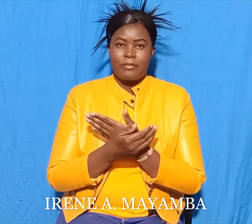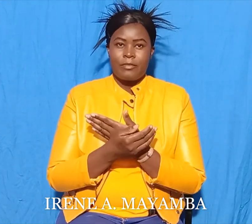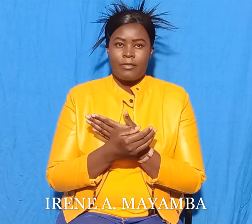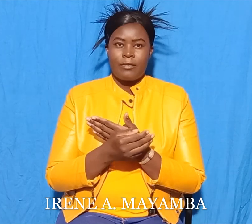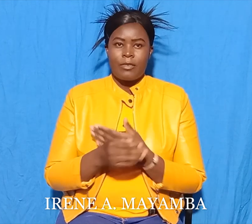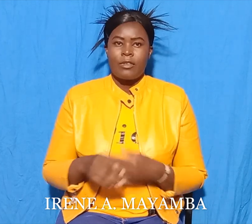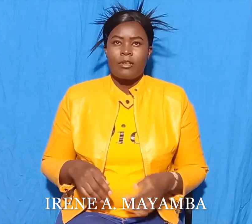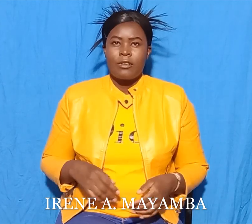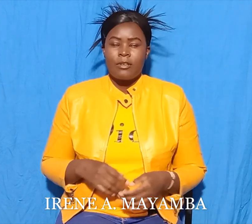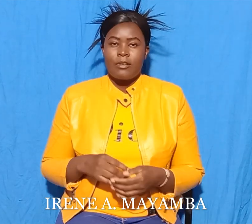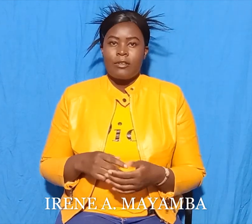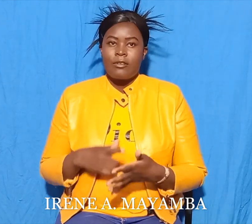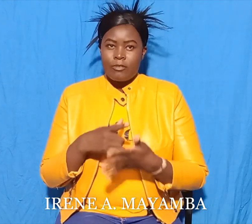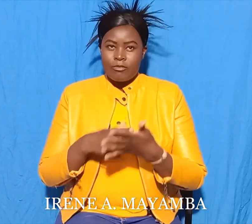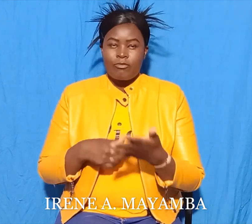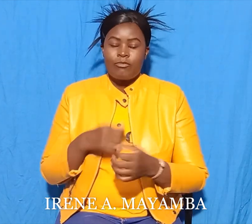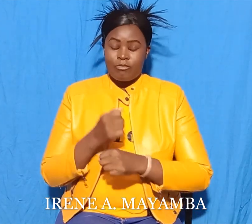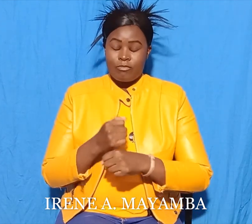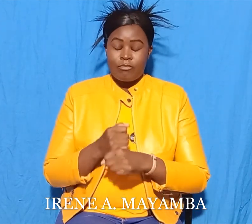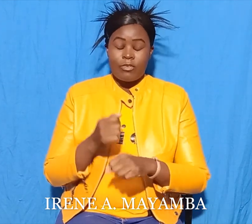How angry you will be.